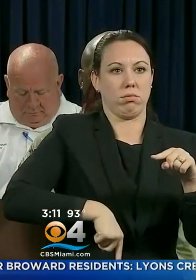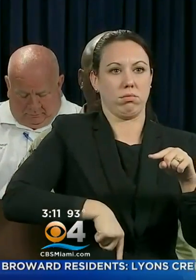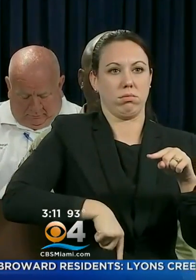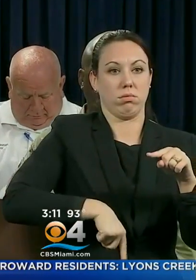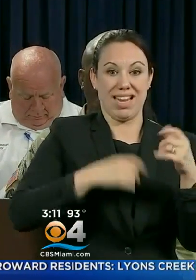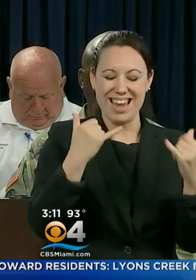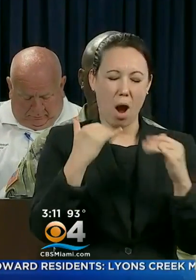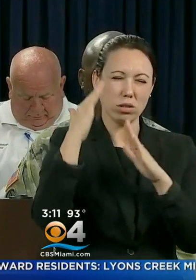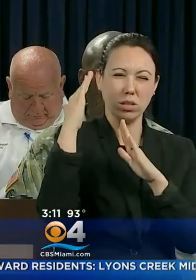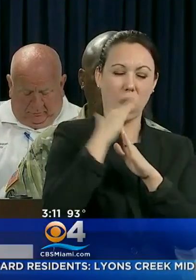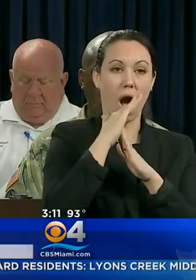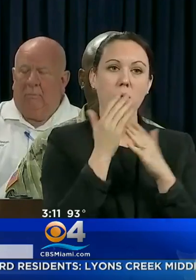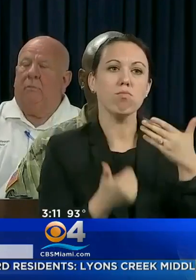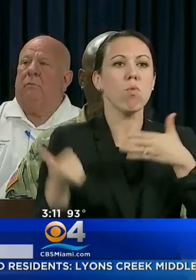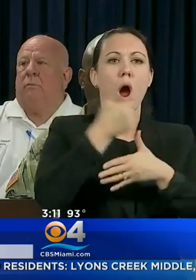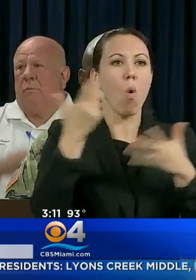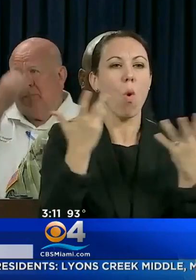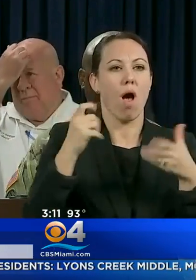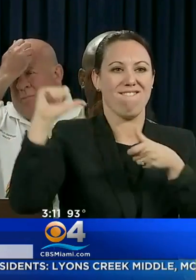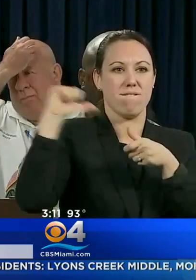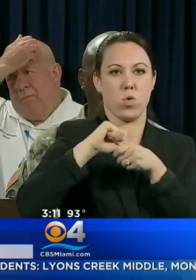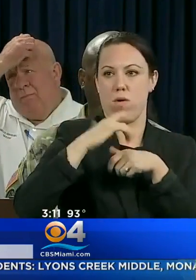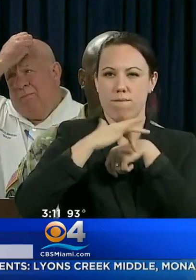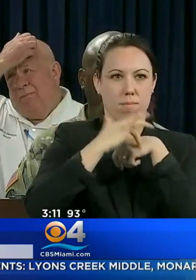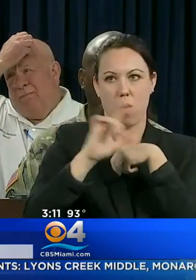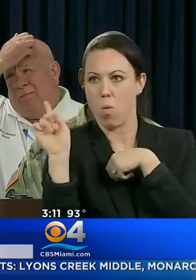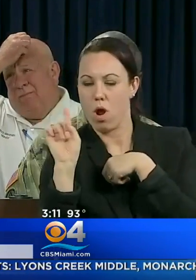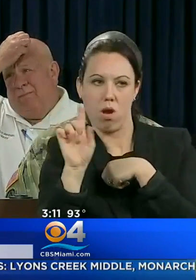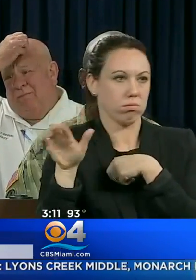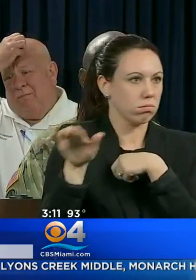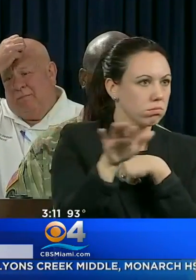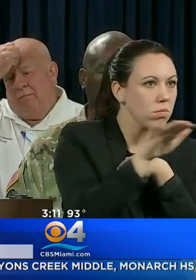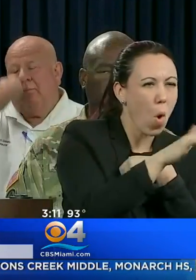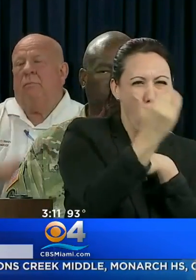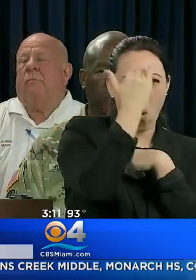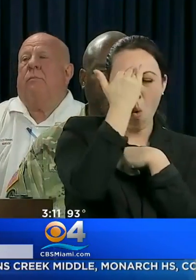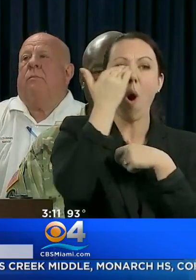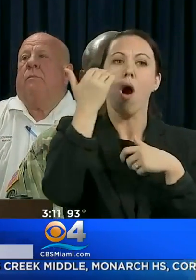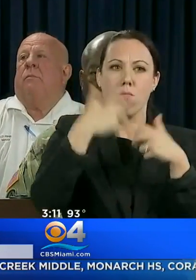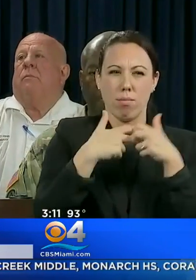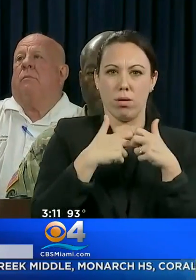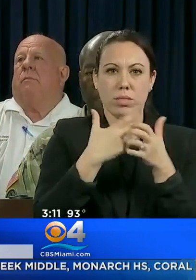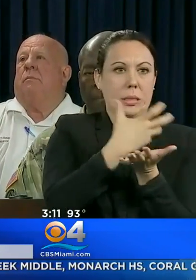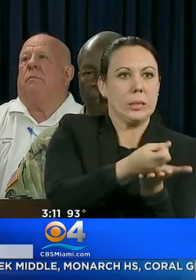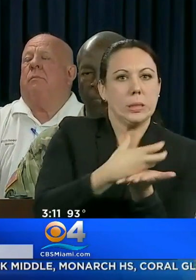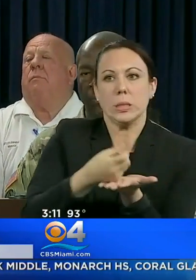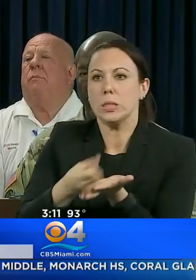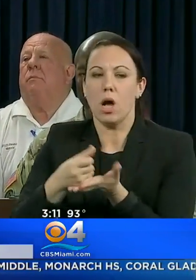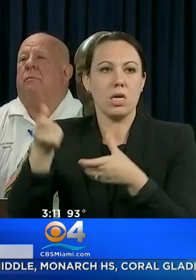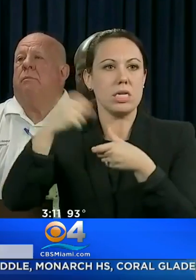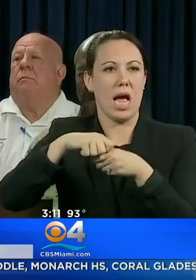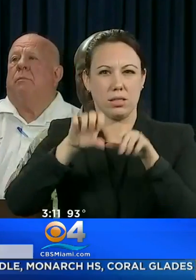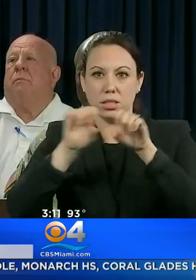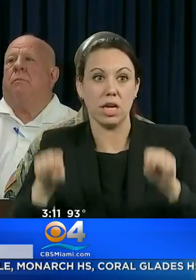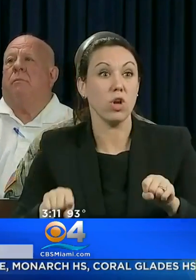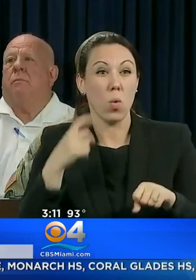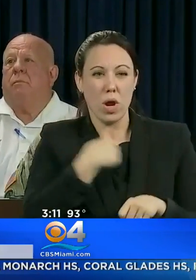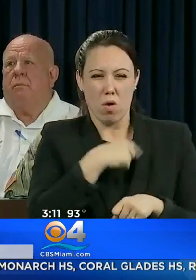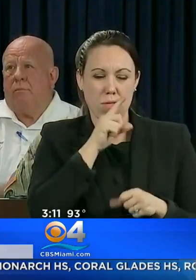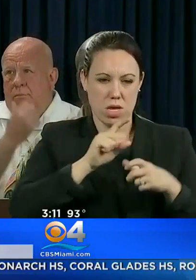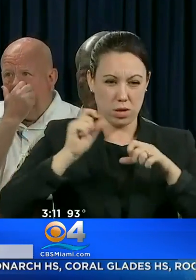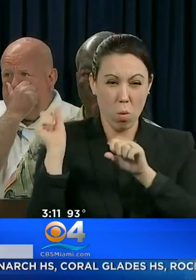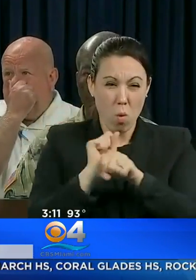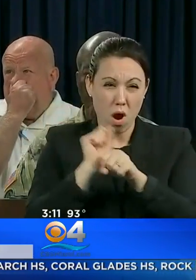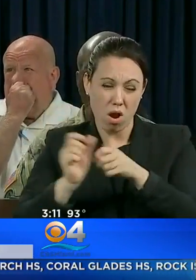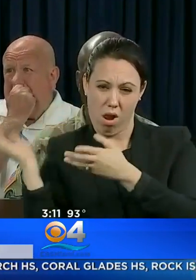PRIORITIES RIGHT NOW IS FUEL AVAILABILITY. WE KNOW THERE ARE PROBLEMS WITH SUPPLY GAS STATIONS AND ARE WORKING AROUND THE CLOCK TO GET FUEL TO